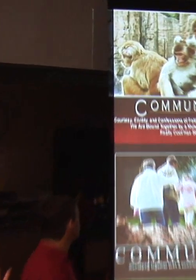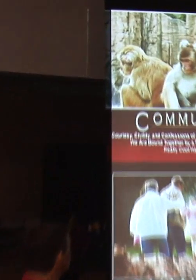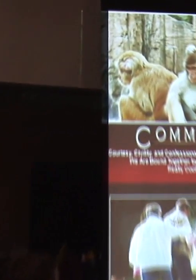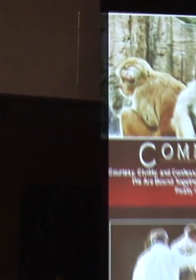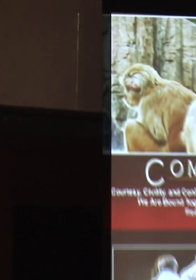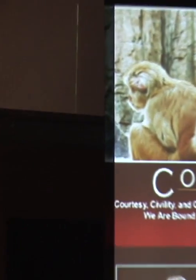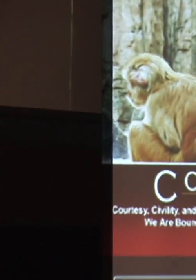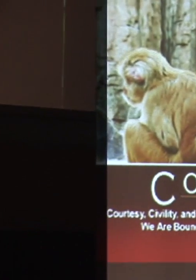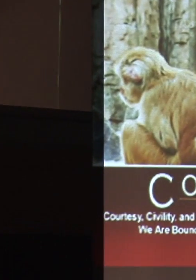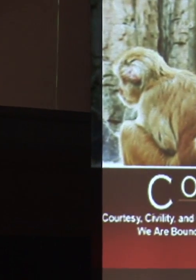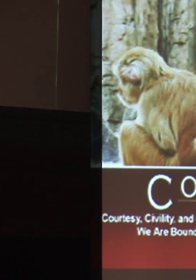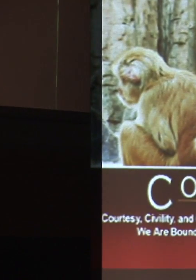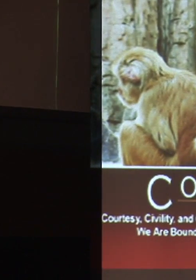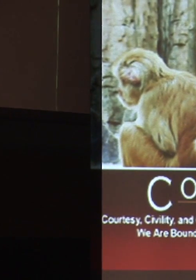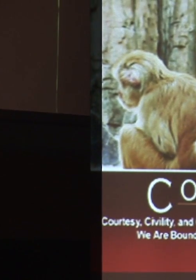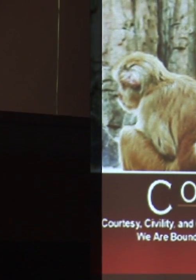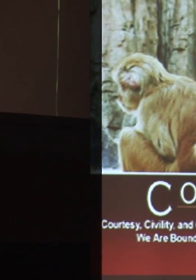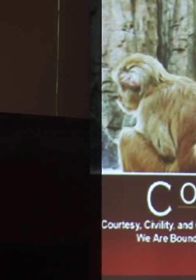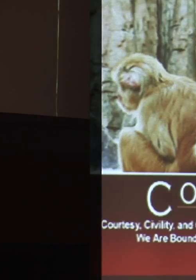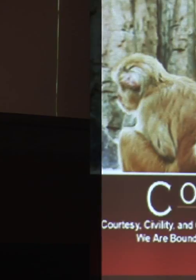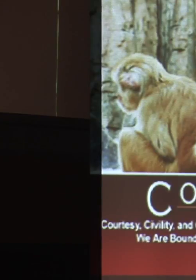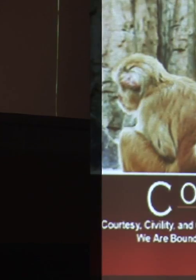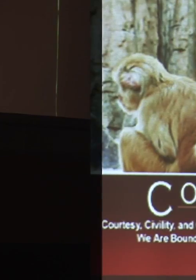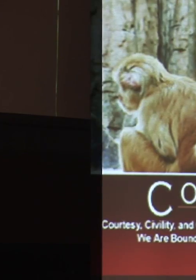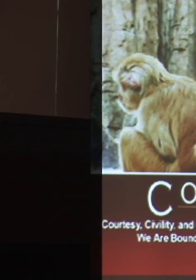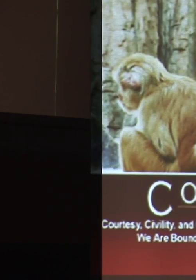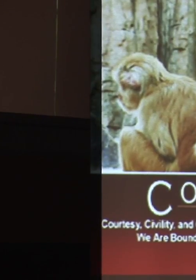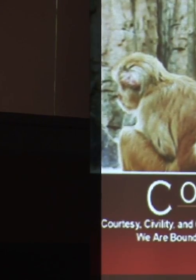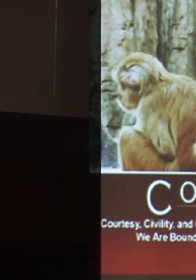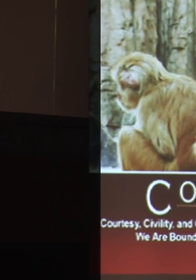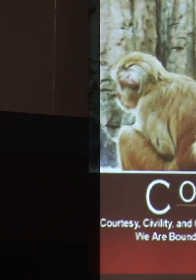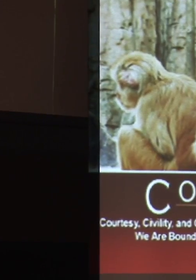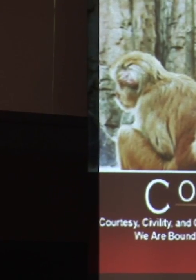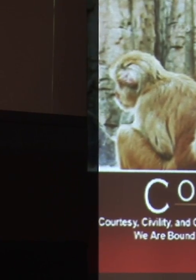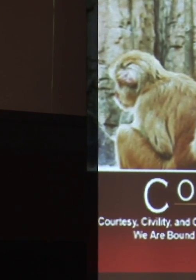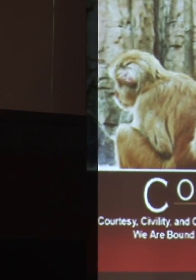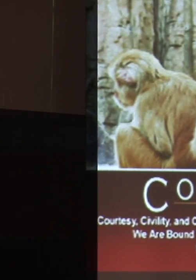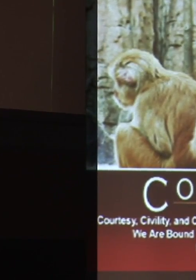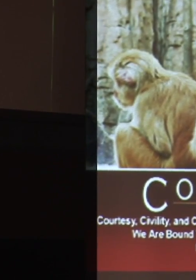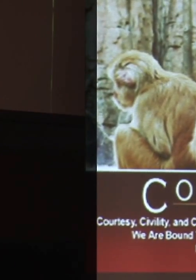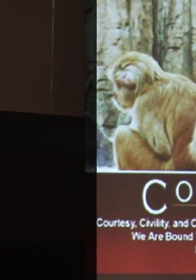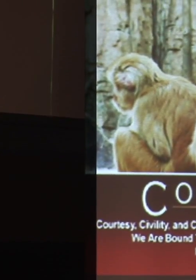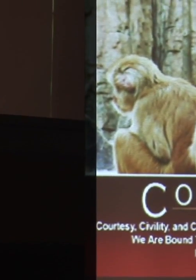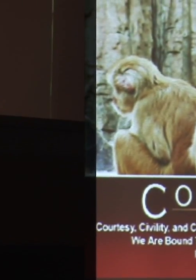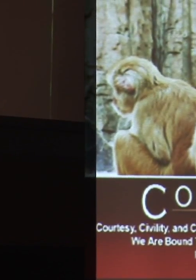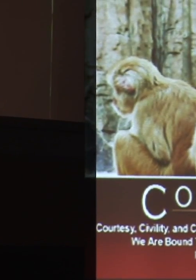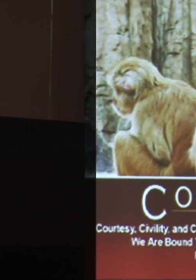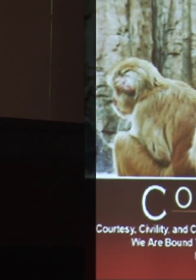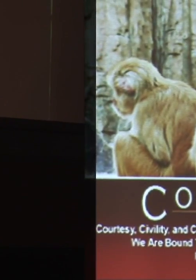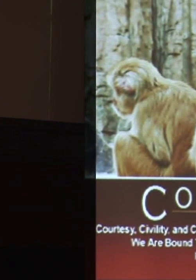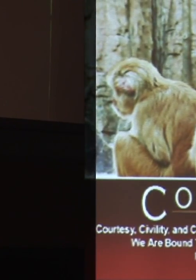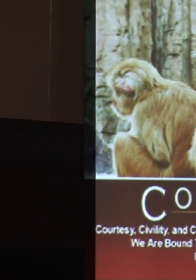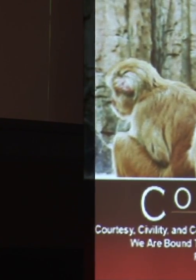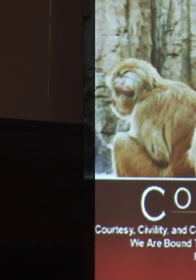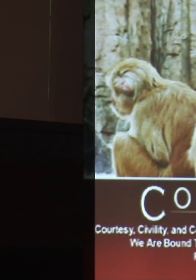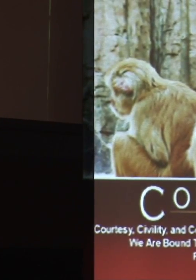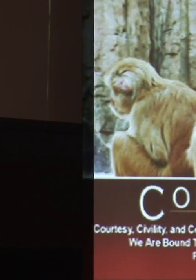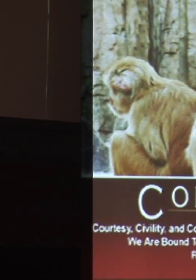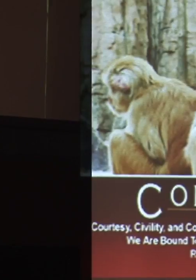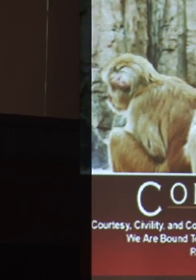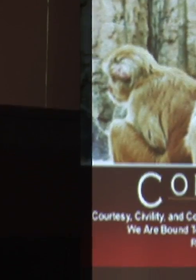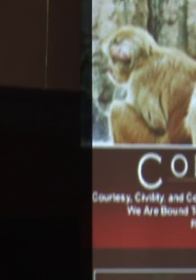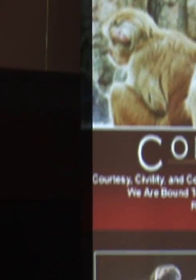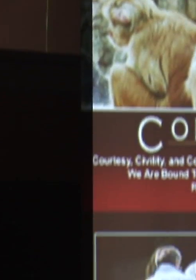Community. Courtesy, civility, and confessions of faith are pretty much optional. We are bound together by a mutual appreciation for really cool